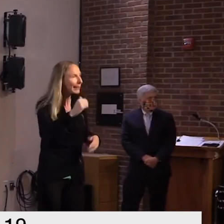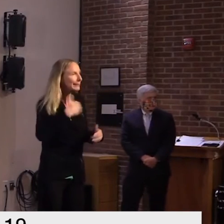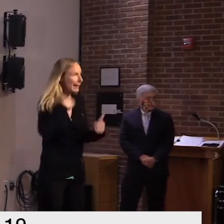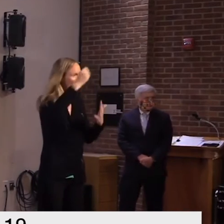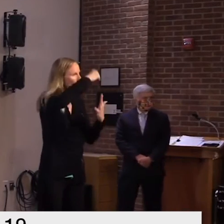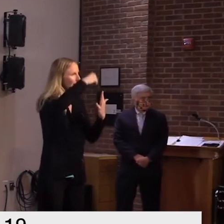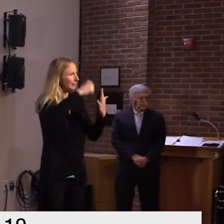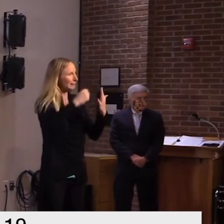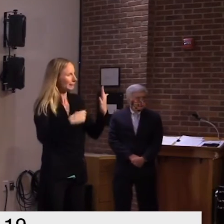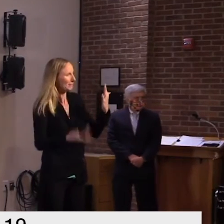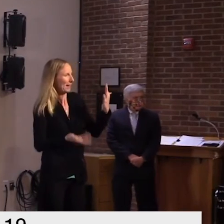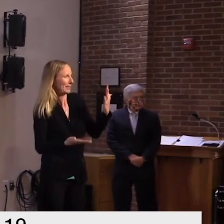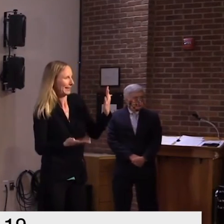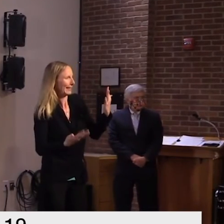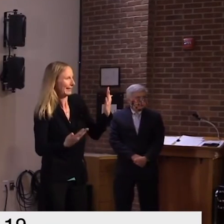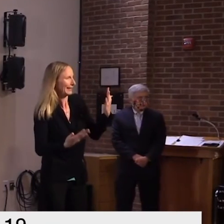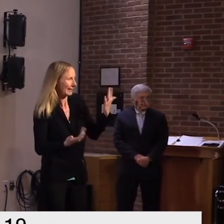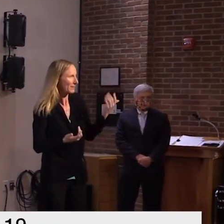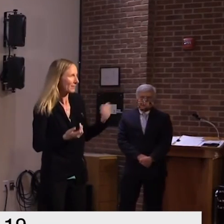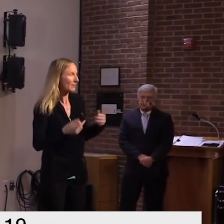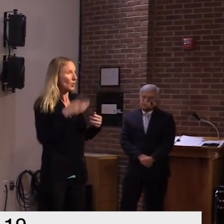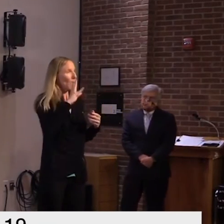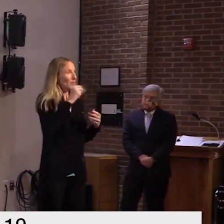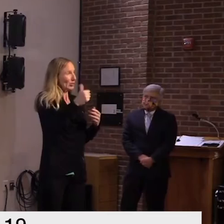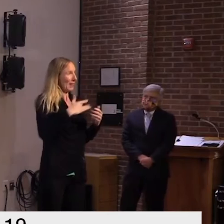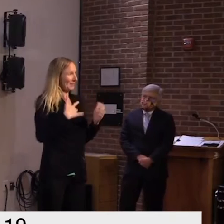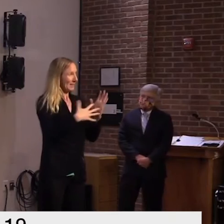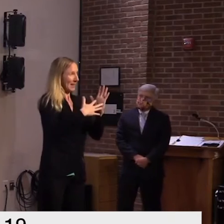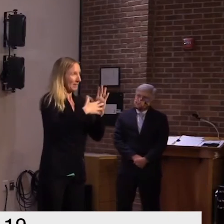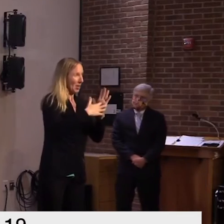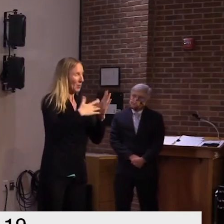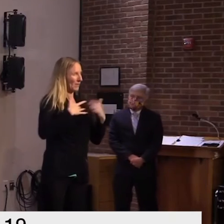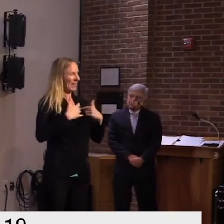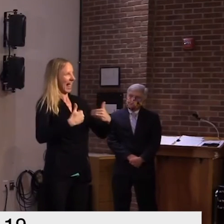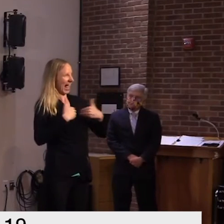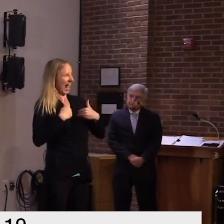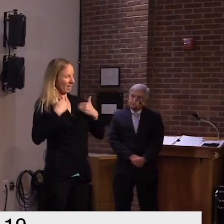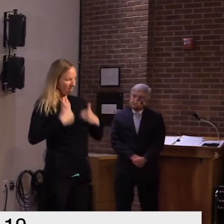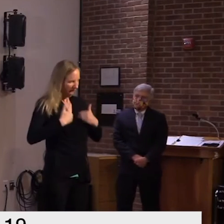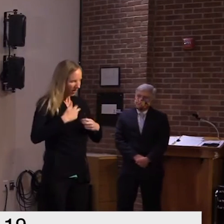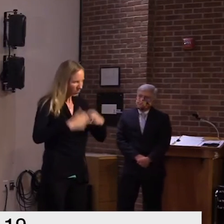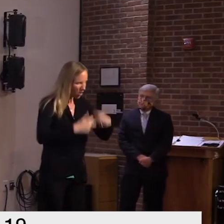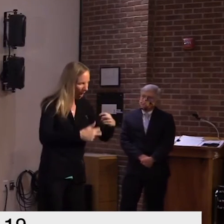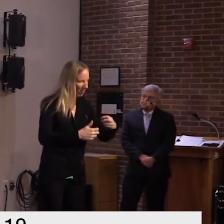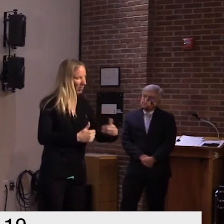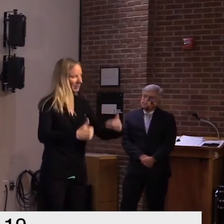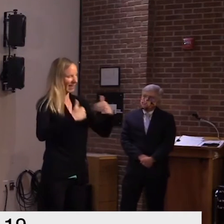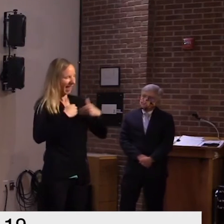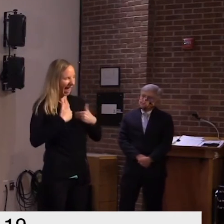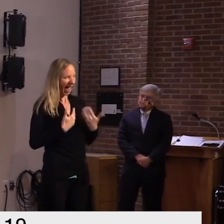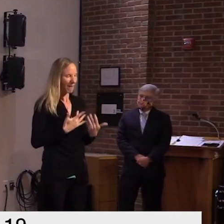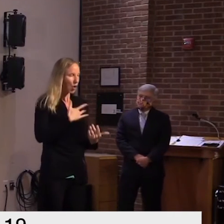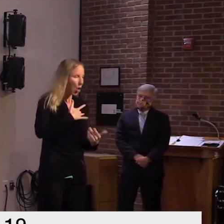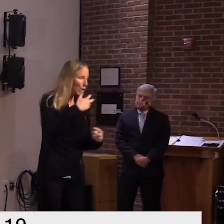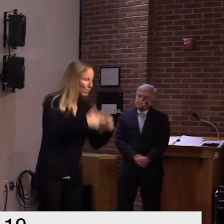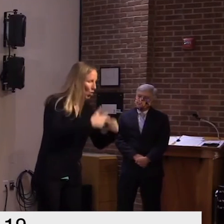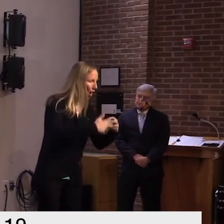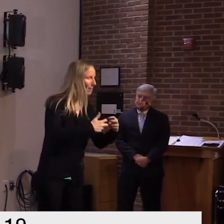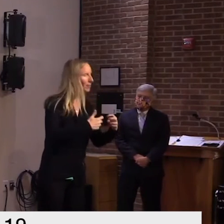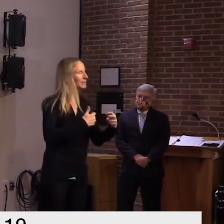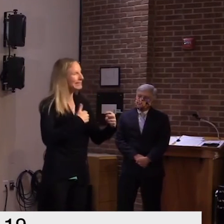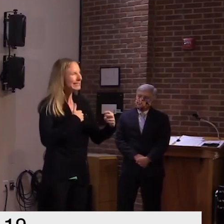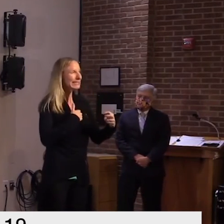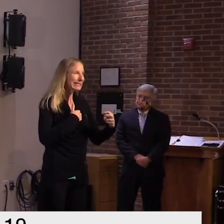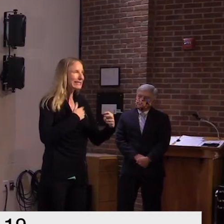a person considers themselves vulnerable they're probably accurate they may not be uh super vulnerable but just age